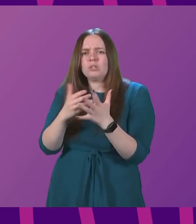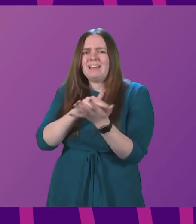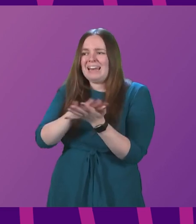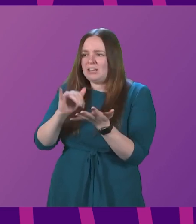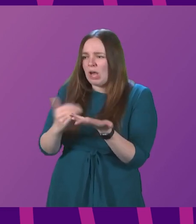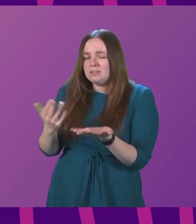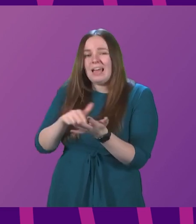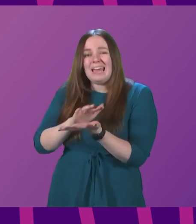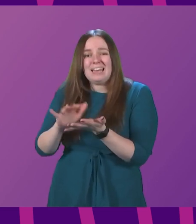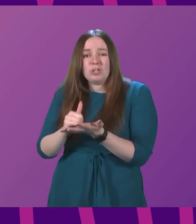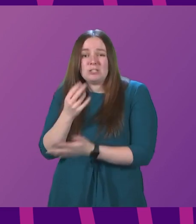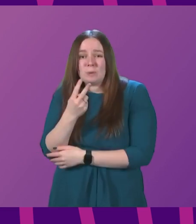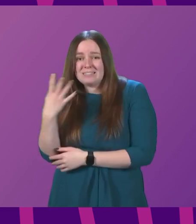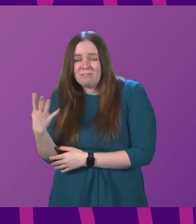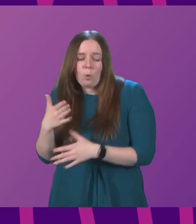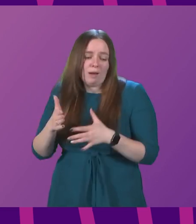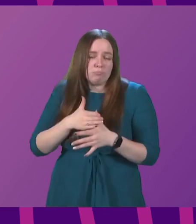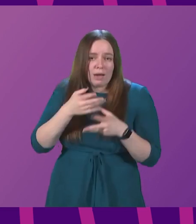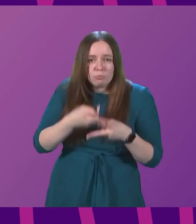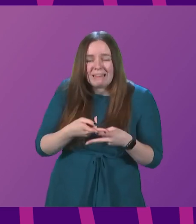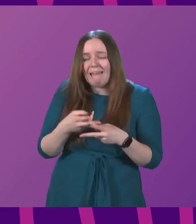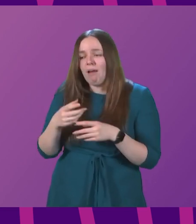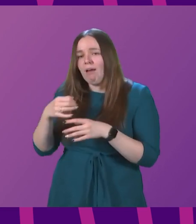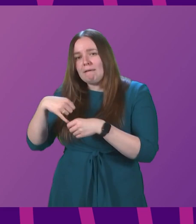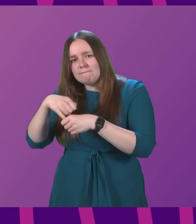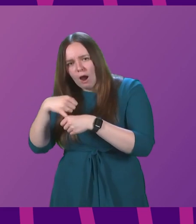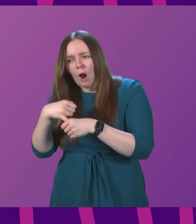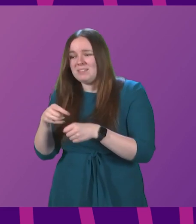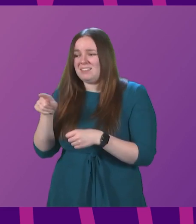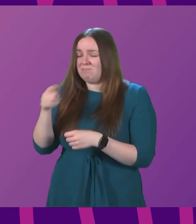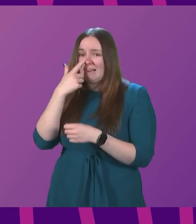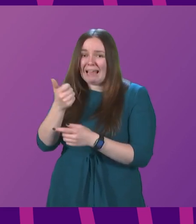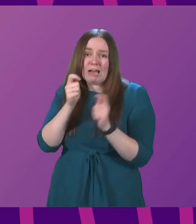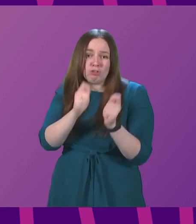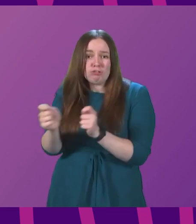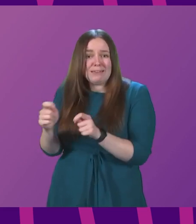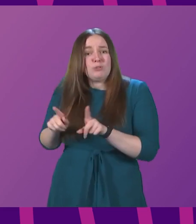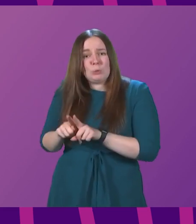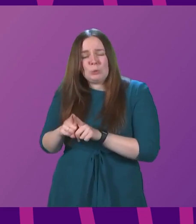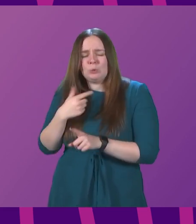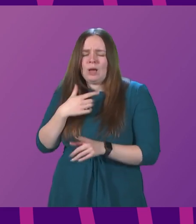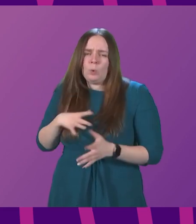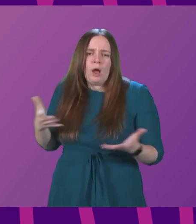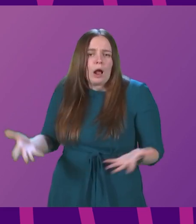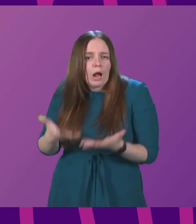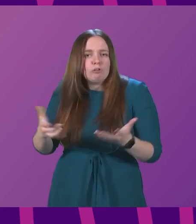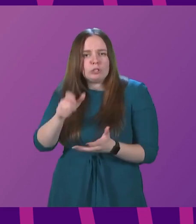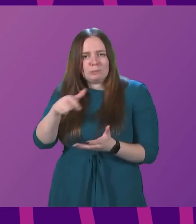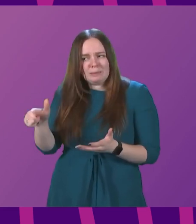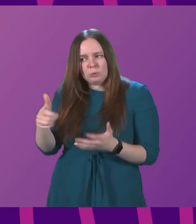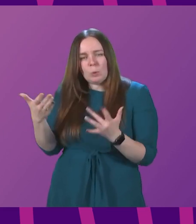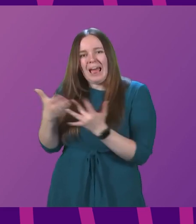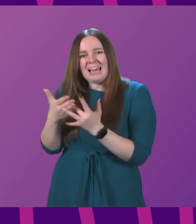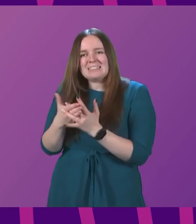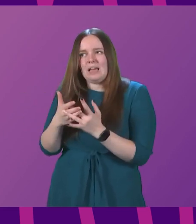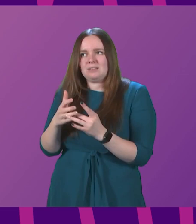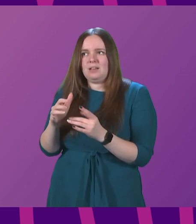24, primary care, community pharmacies, that are better placed to give people treatment. So, I would encourage people to access the